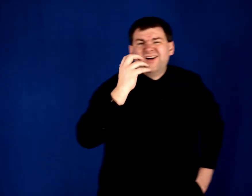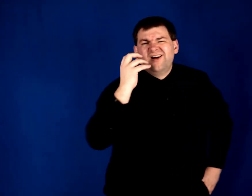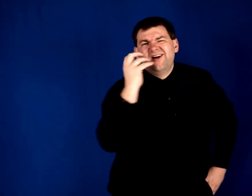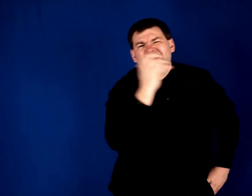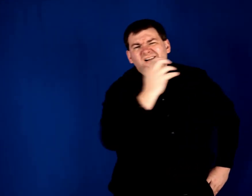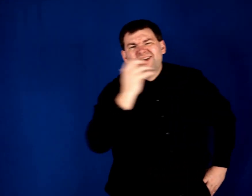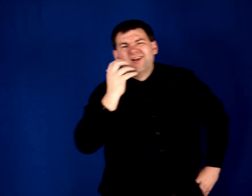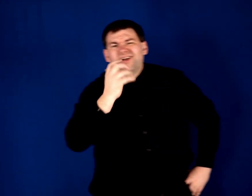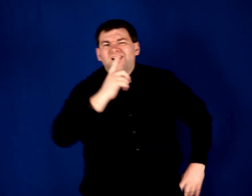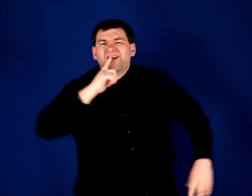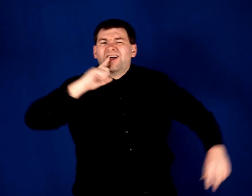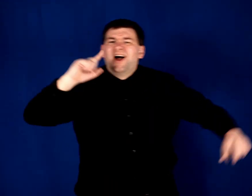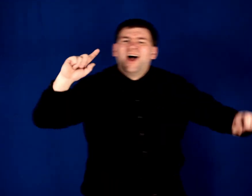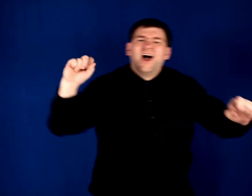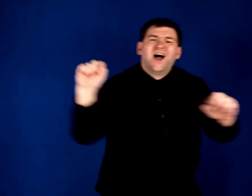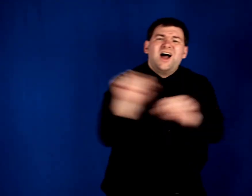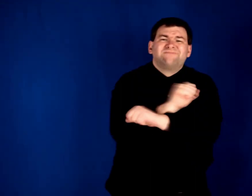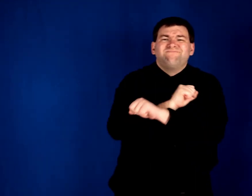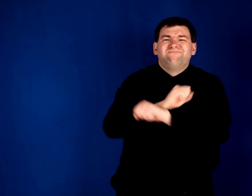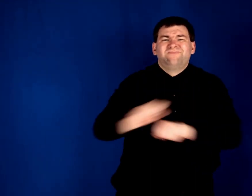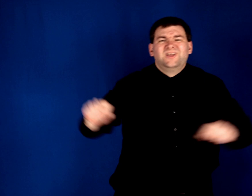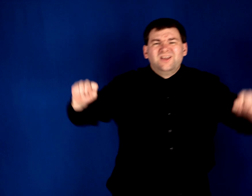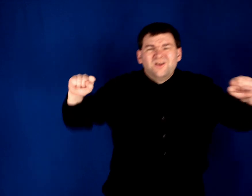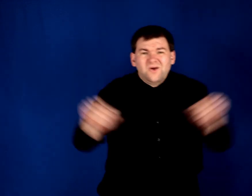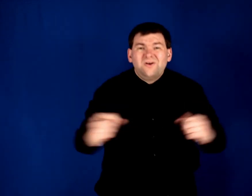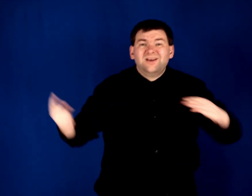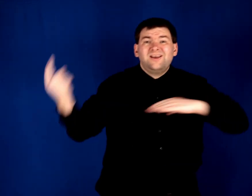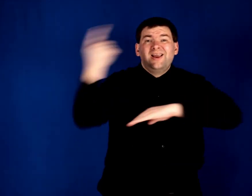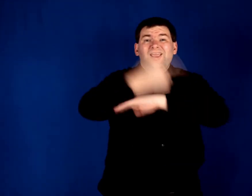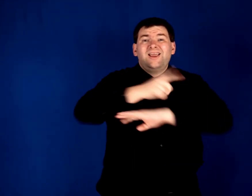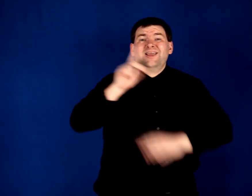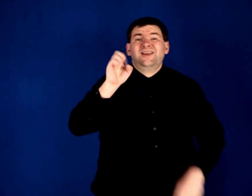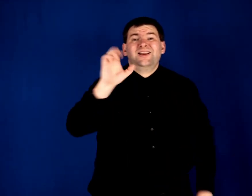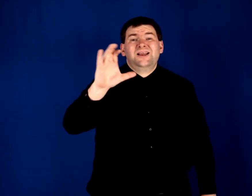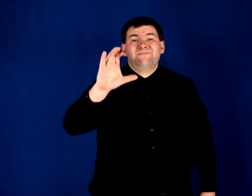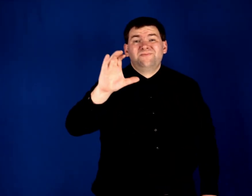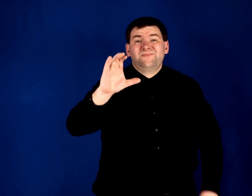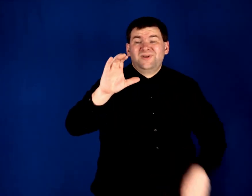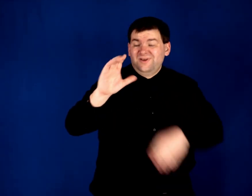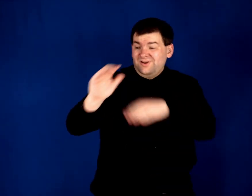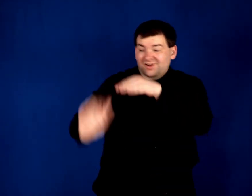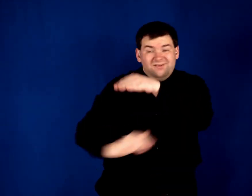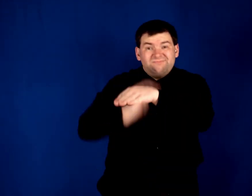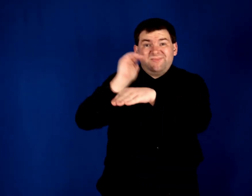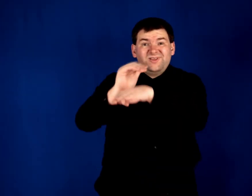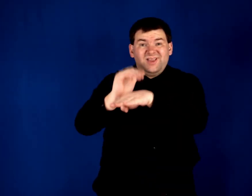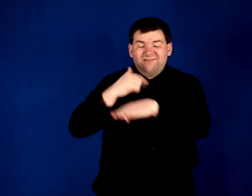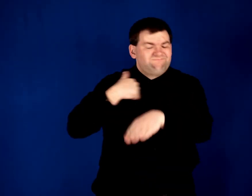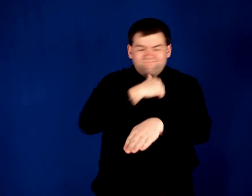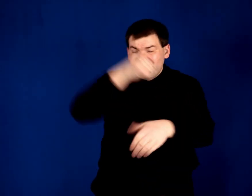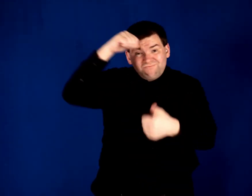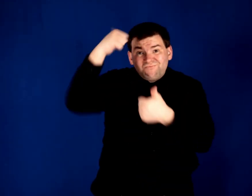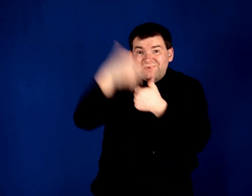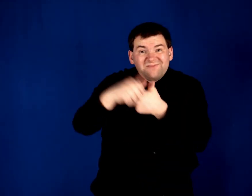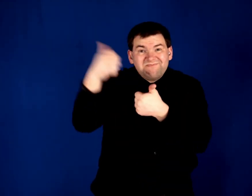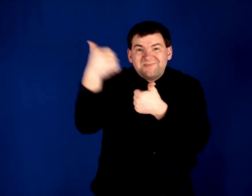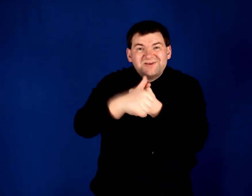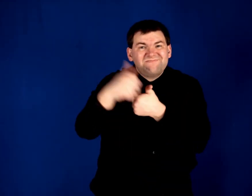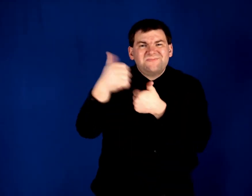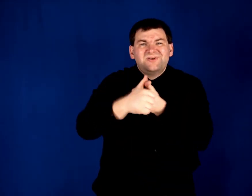Oh, it'll be a cold day in December The night we don't remember remember